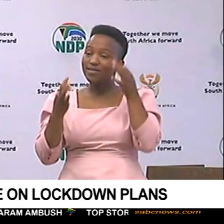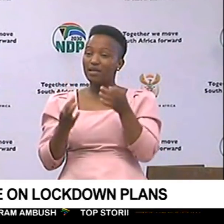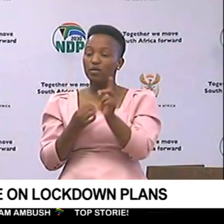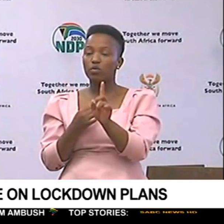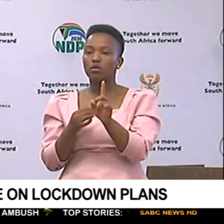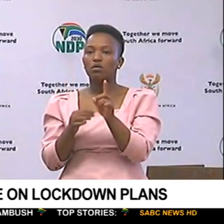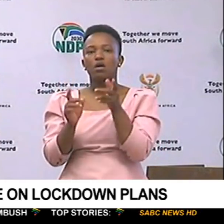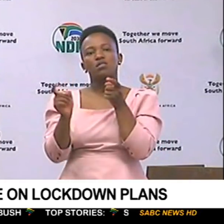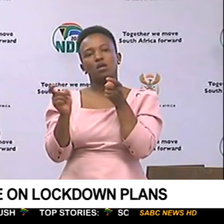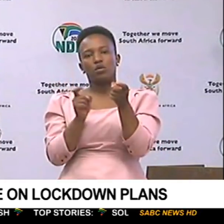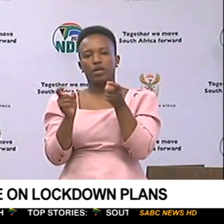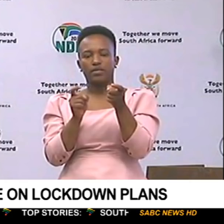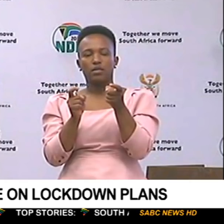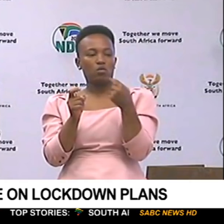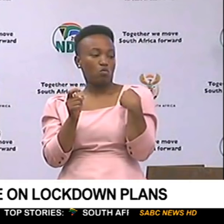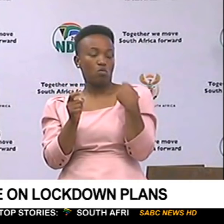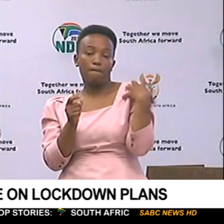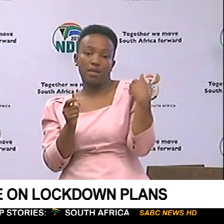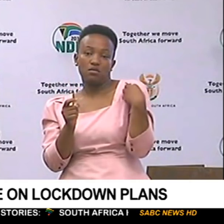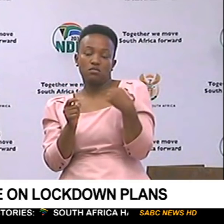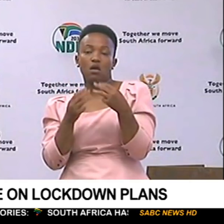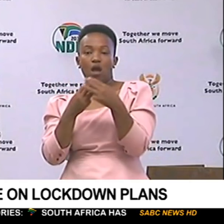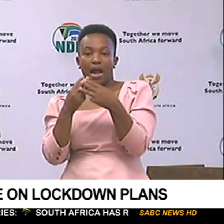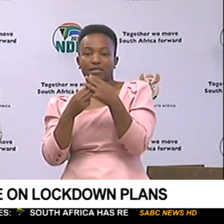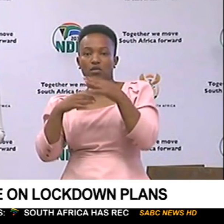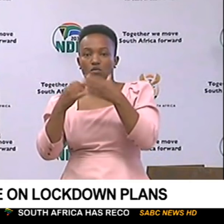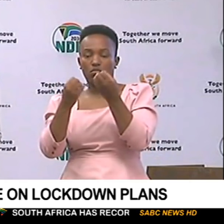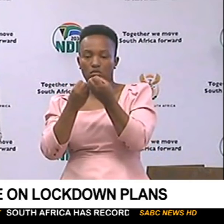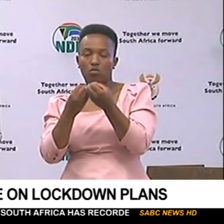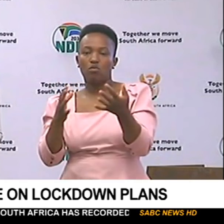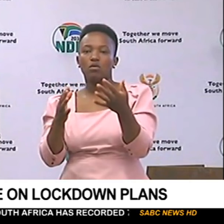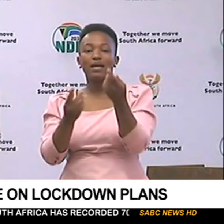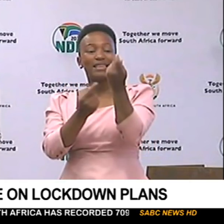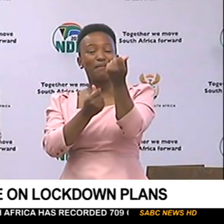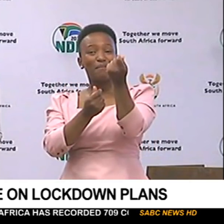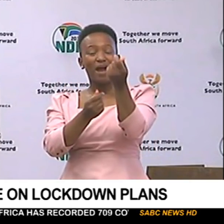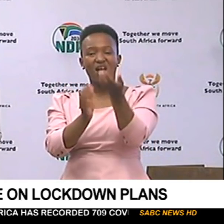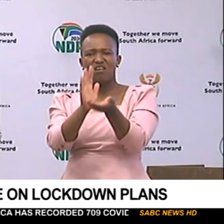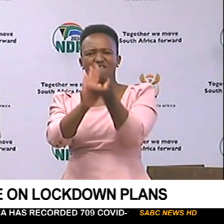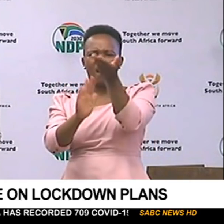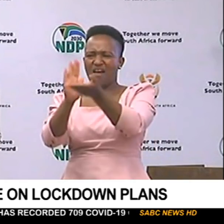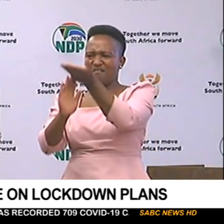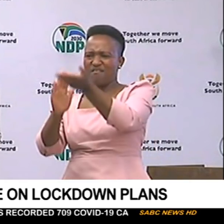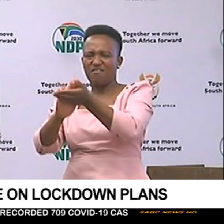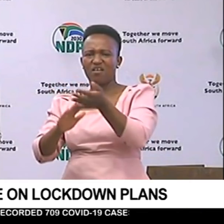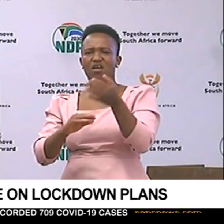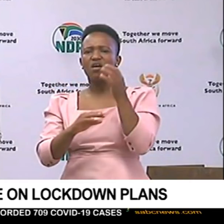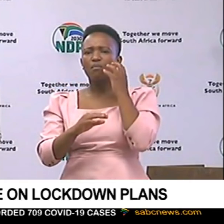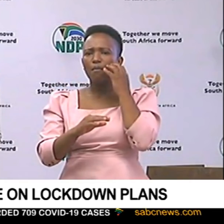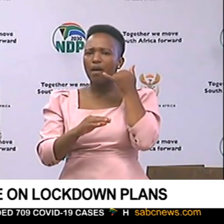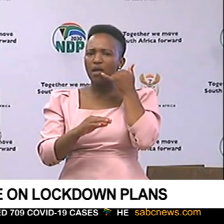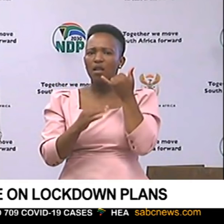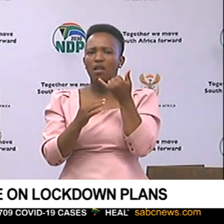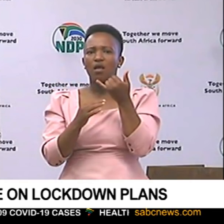the regulations the Minister will be guzzetting, the prohibition on price increment and mobile number portability